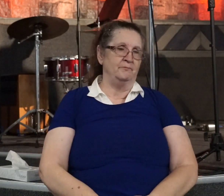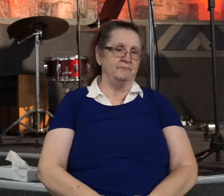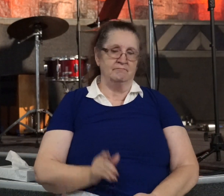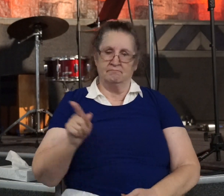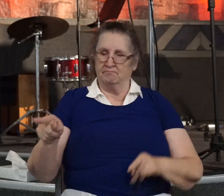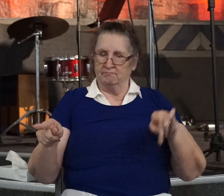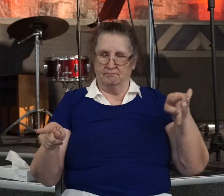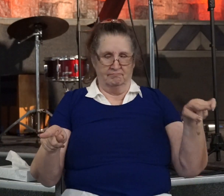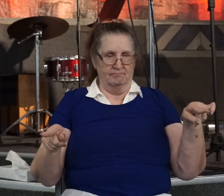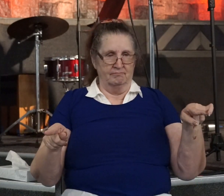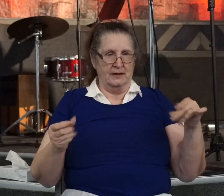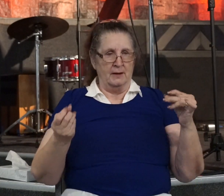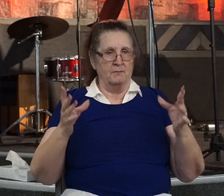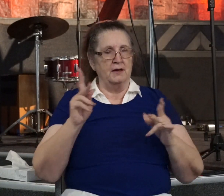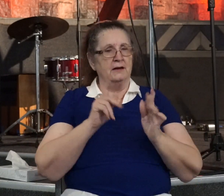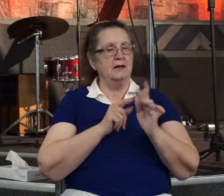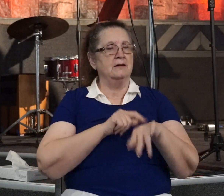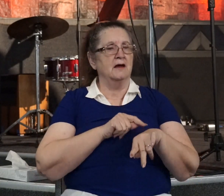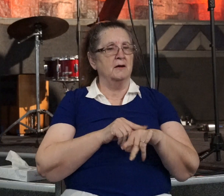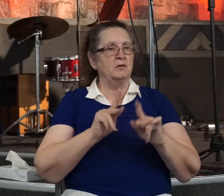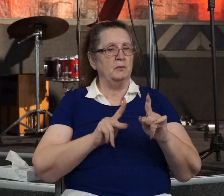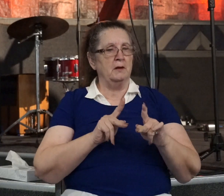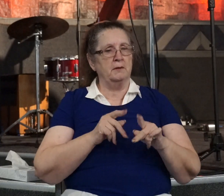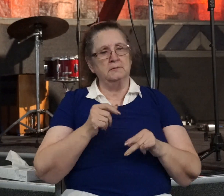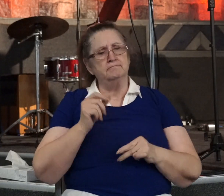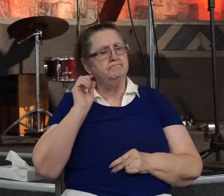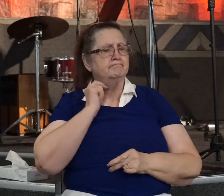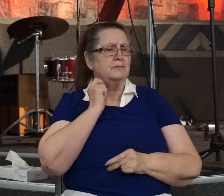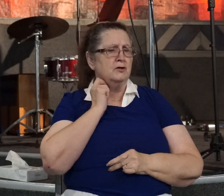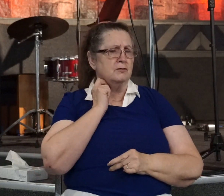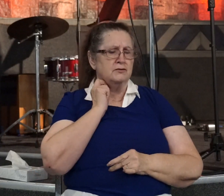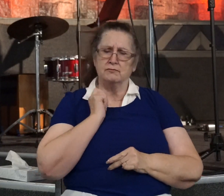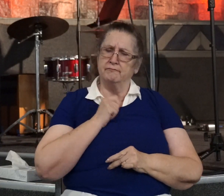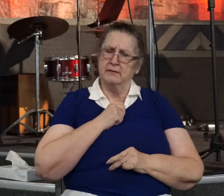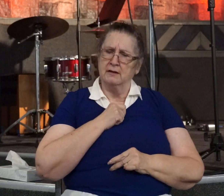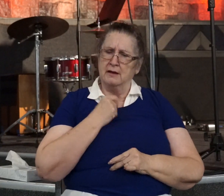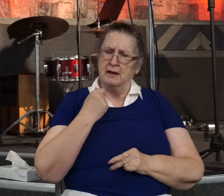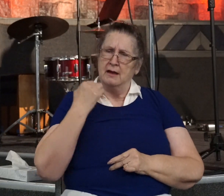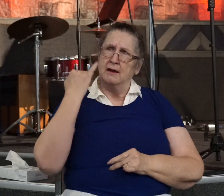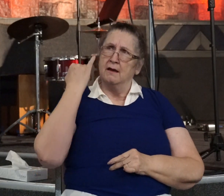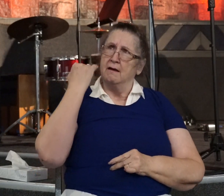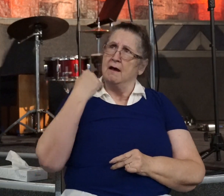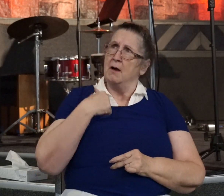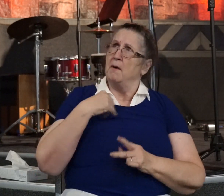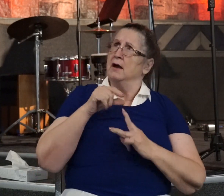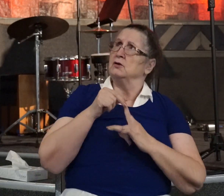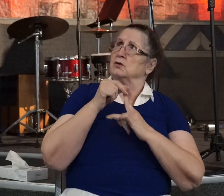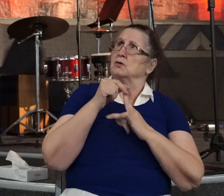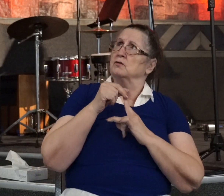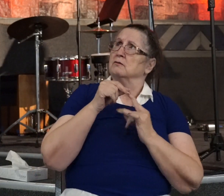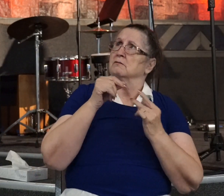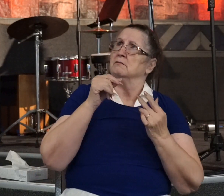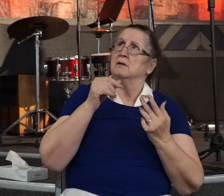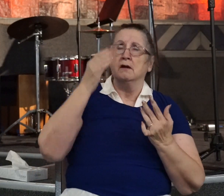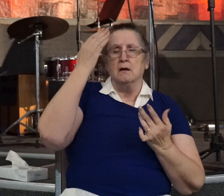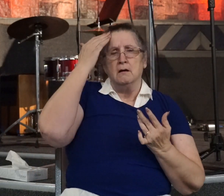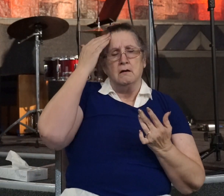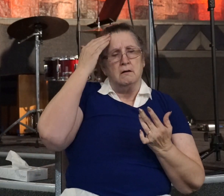And many times people will wonder whether or not they've been chosen by God. How do I know I've been chosen? Well,